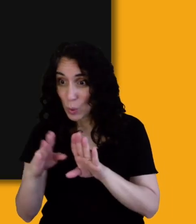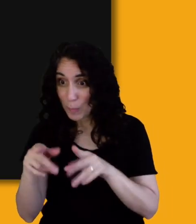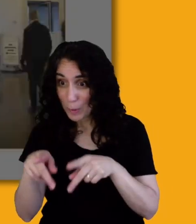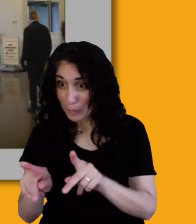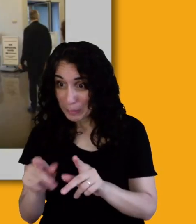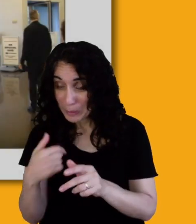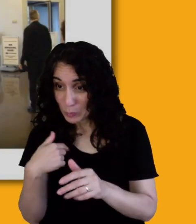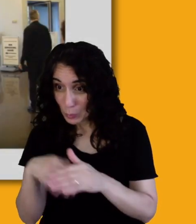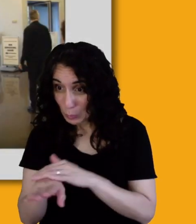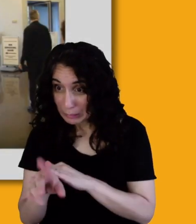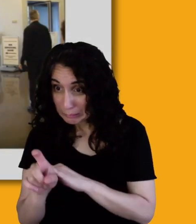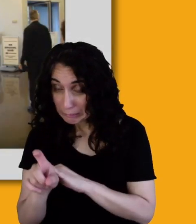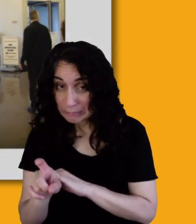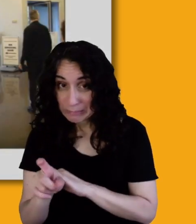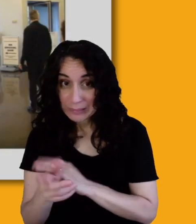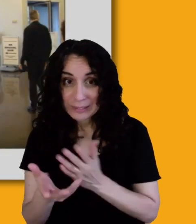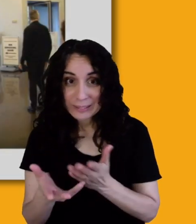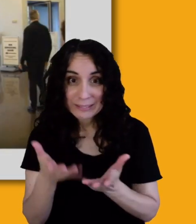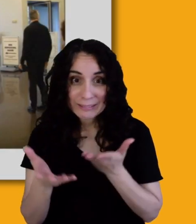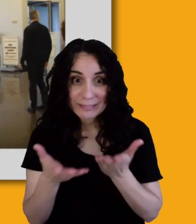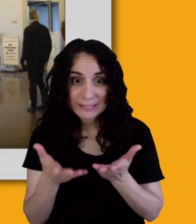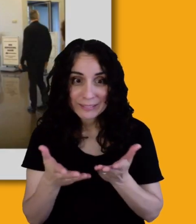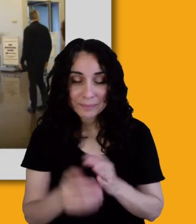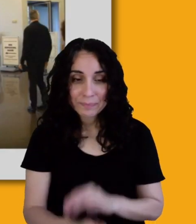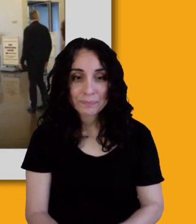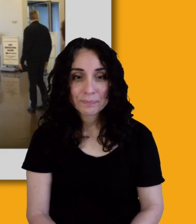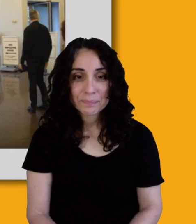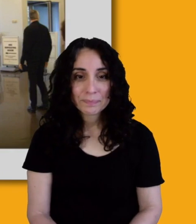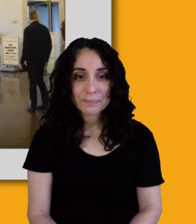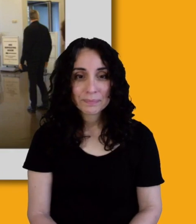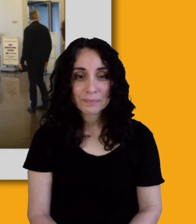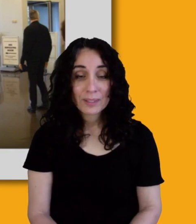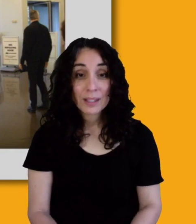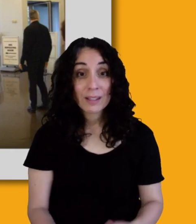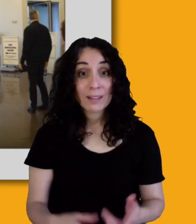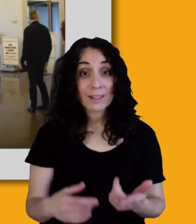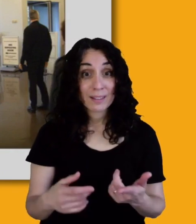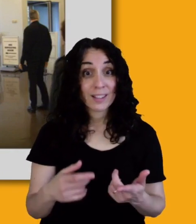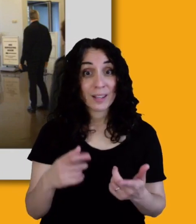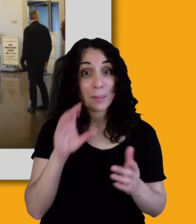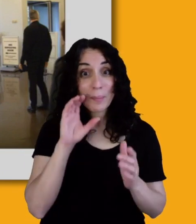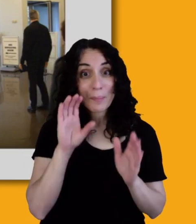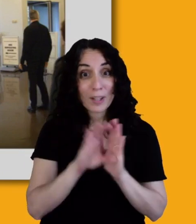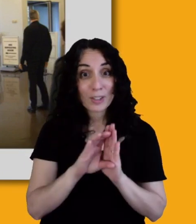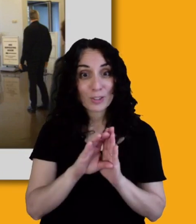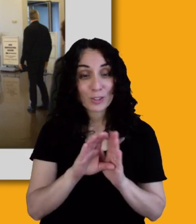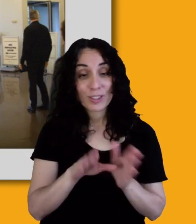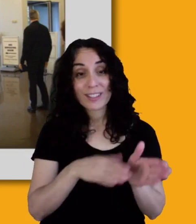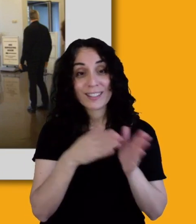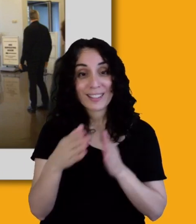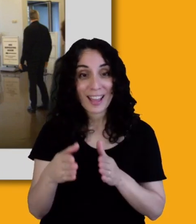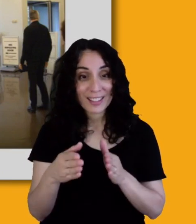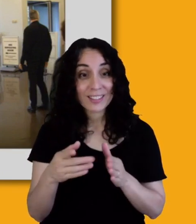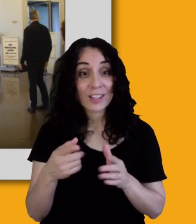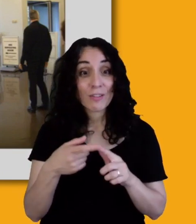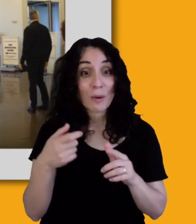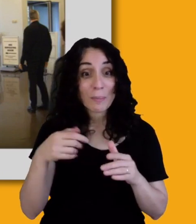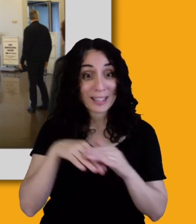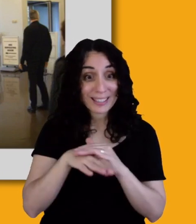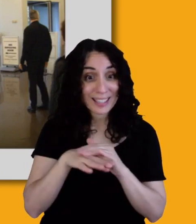um, also shows what it looks like from the inside. Look, guess what? Everybody wants to use the door